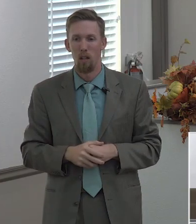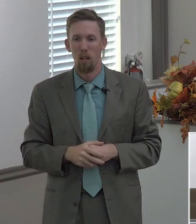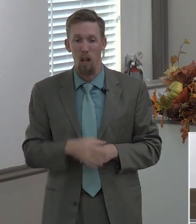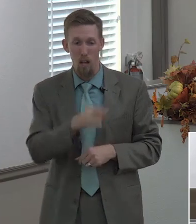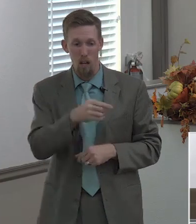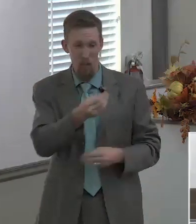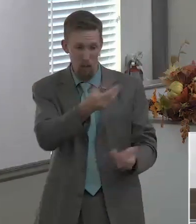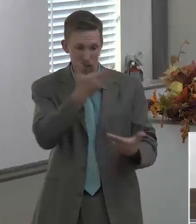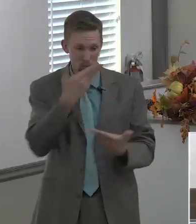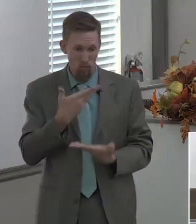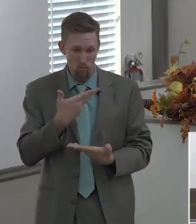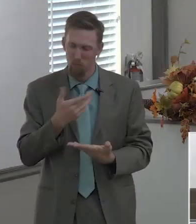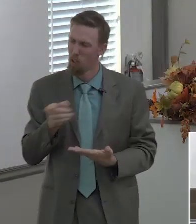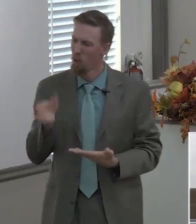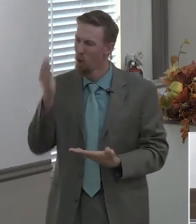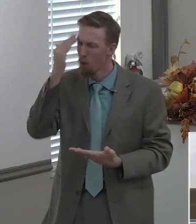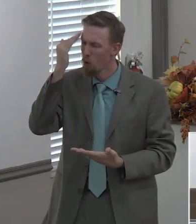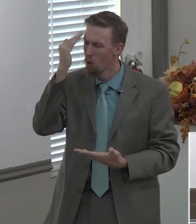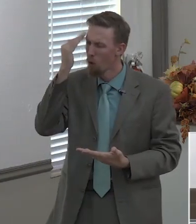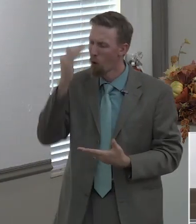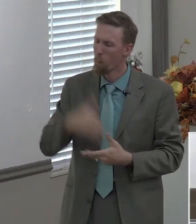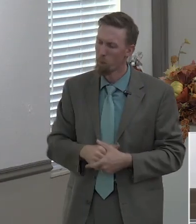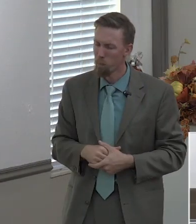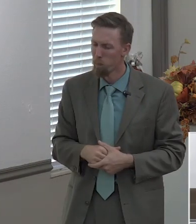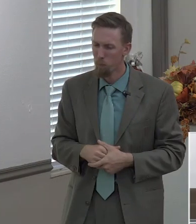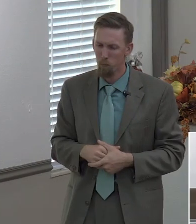he told me he said you know brother randall he said